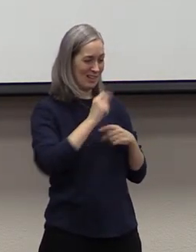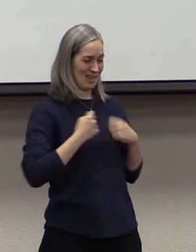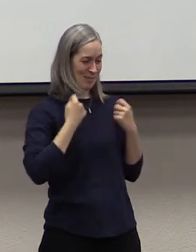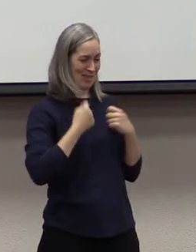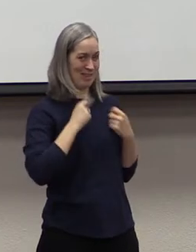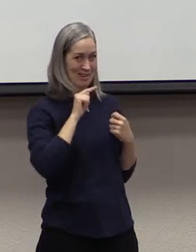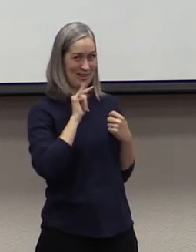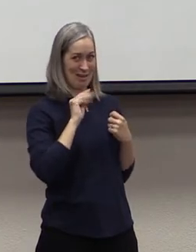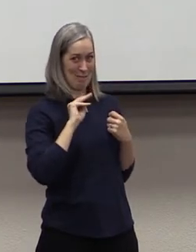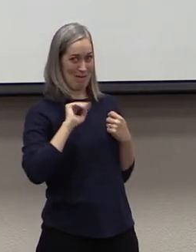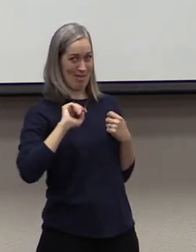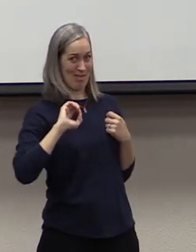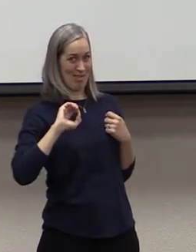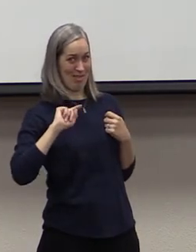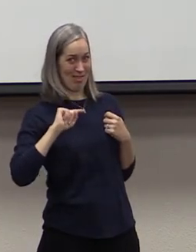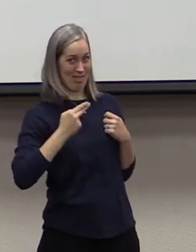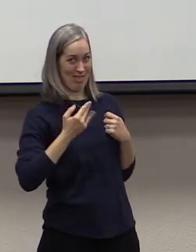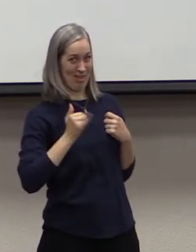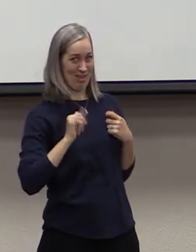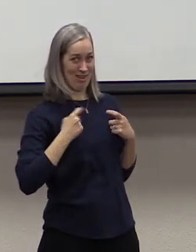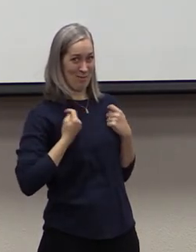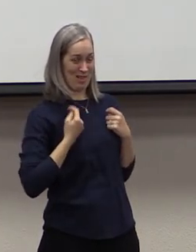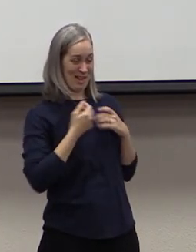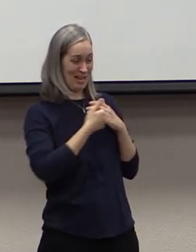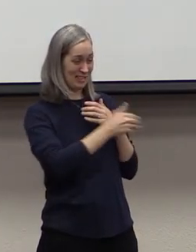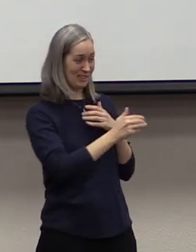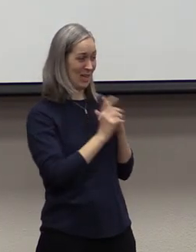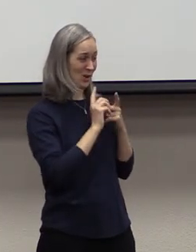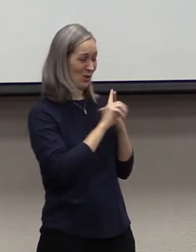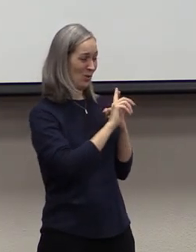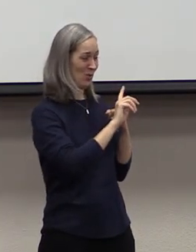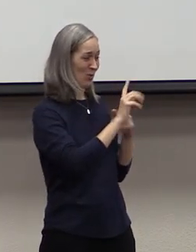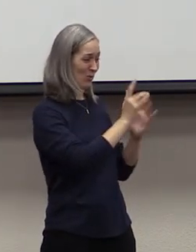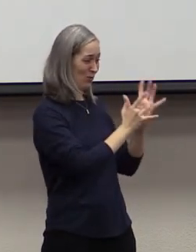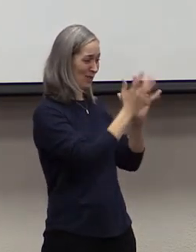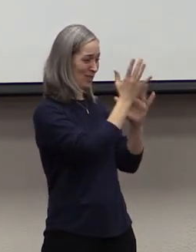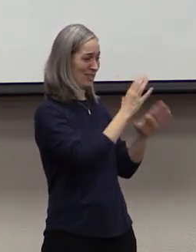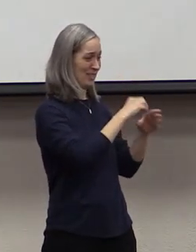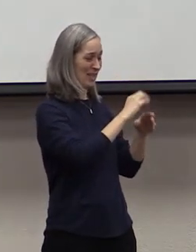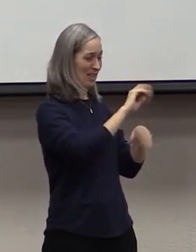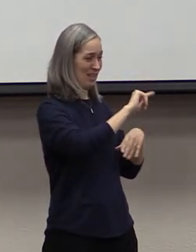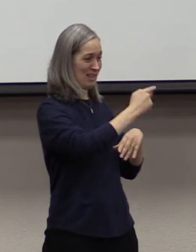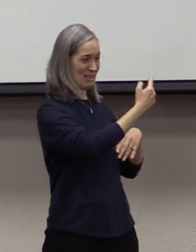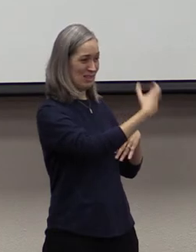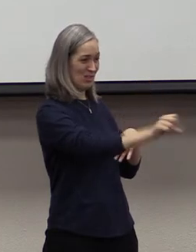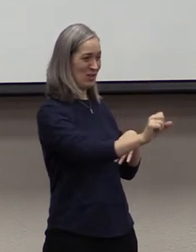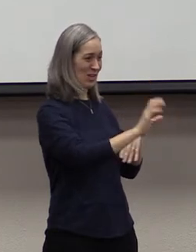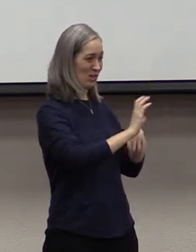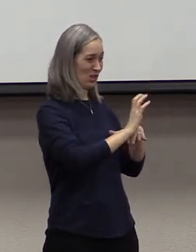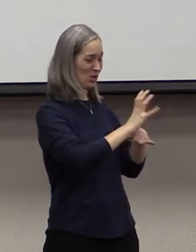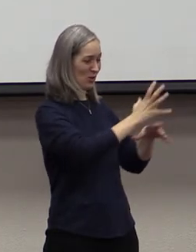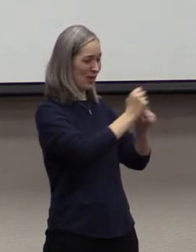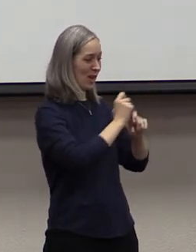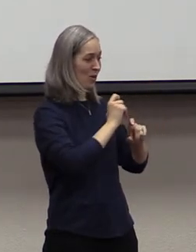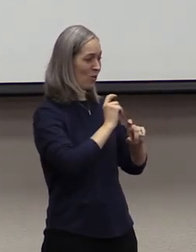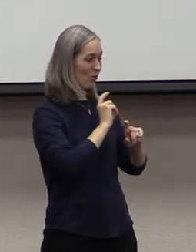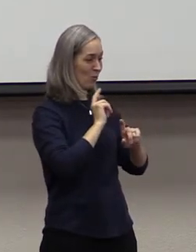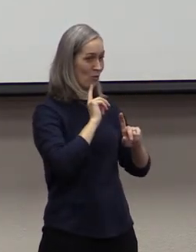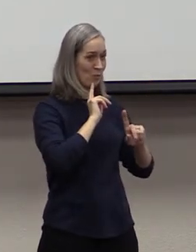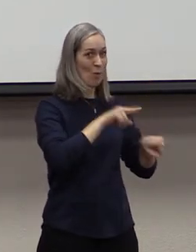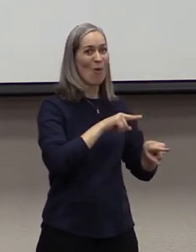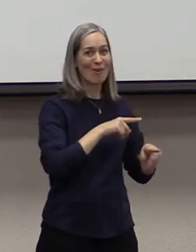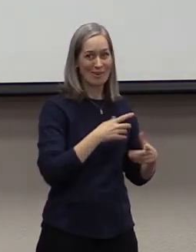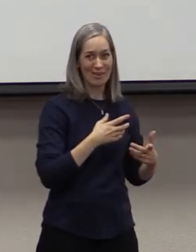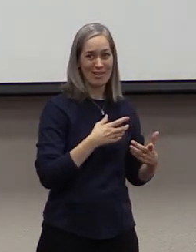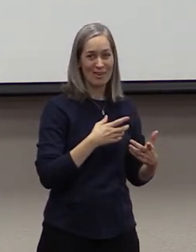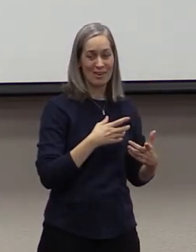Christians in Thessalonica to get a report. And part of the report that Timothy brought to him was that these Thessalonians,